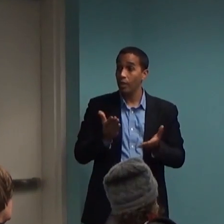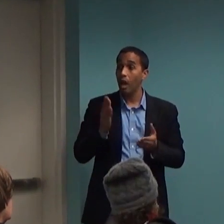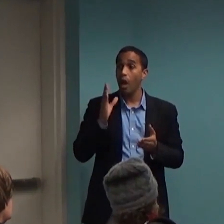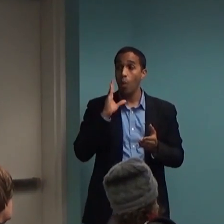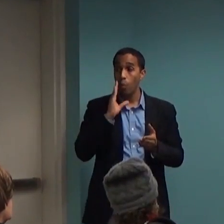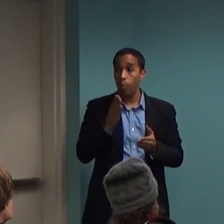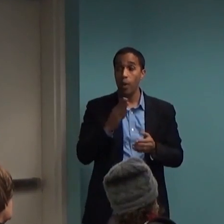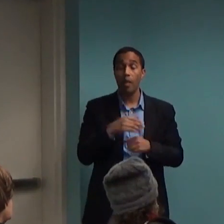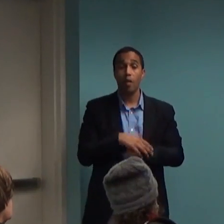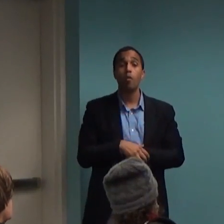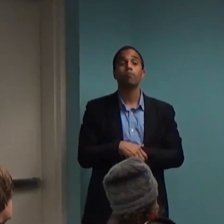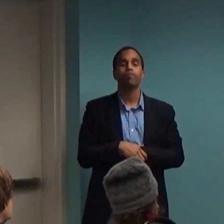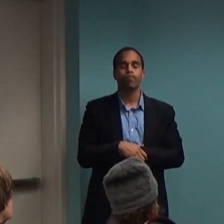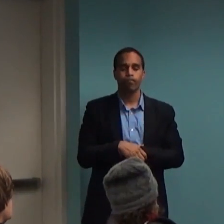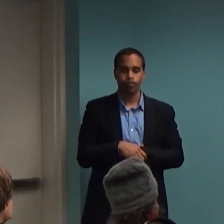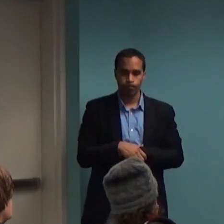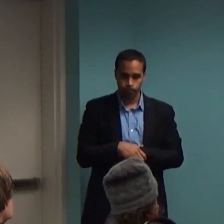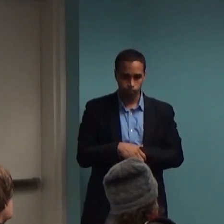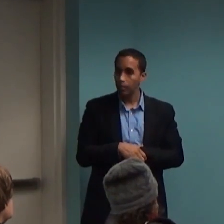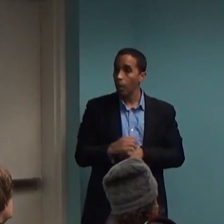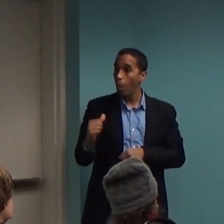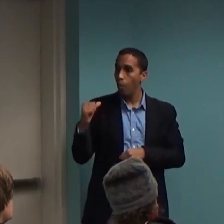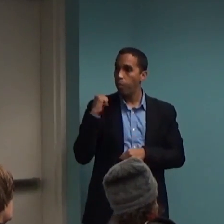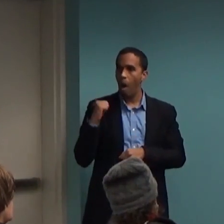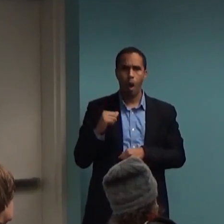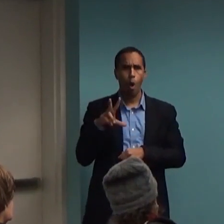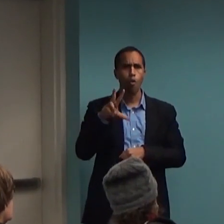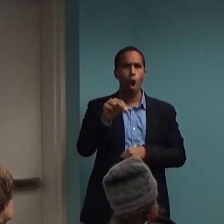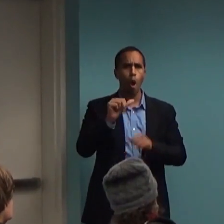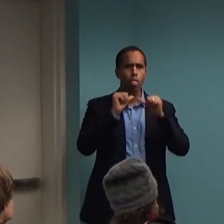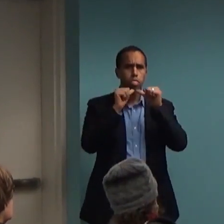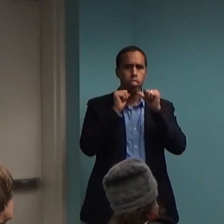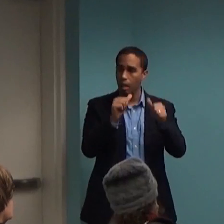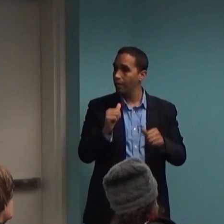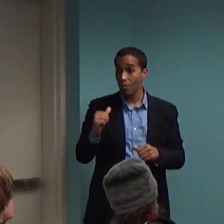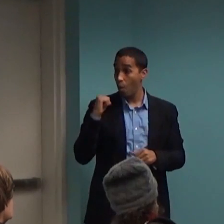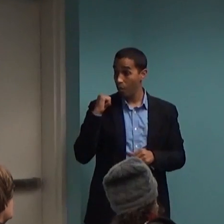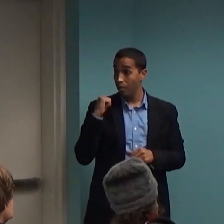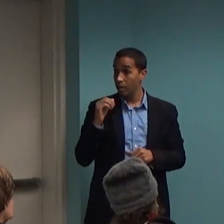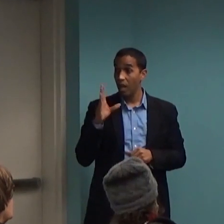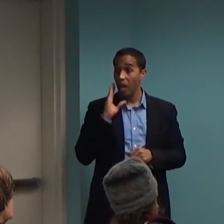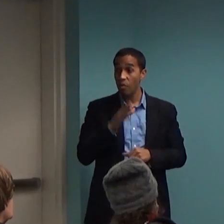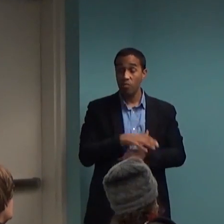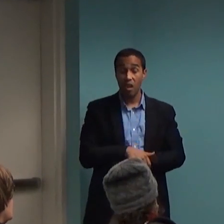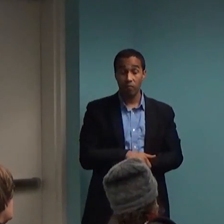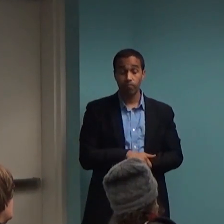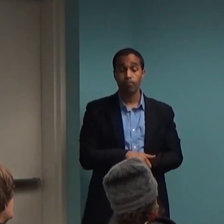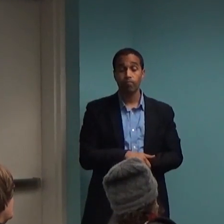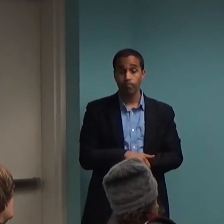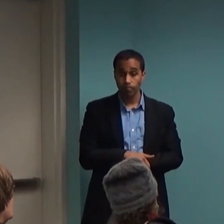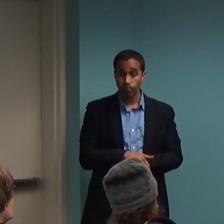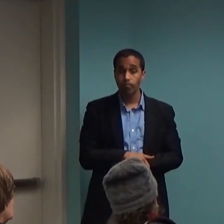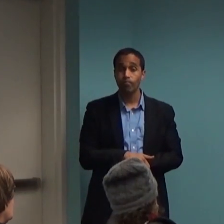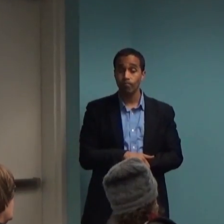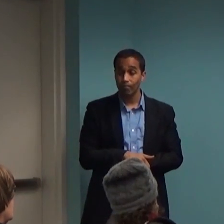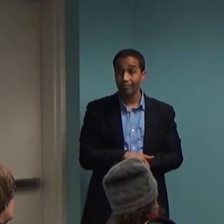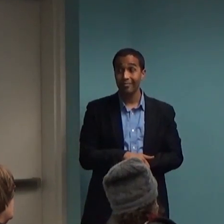not be getting disagreement from psychiatry if there was a medical doctor in the room right now to hear this talk. So that's,